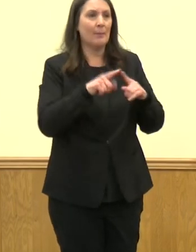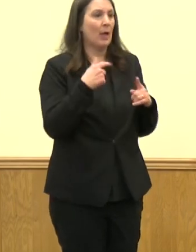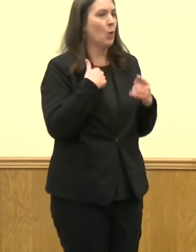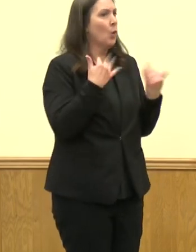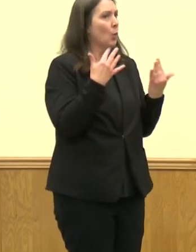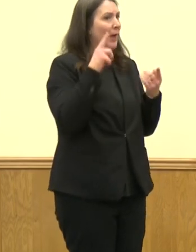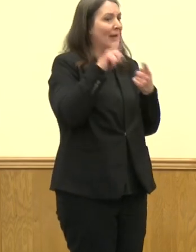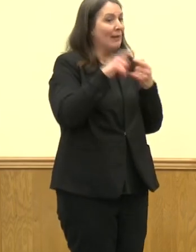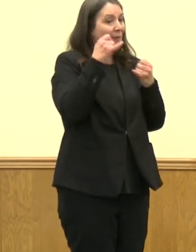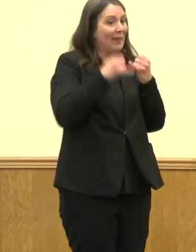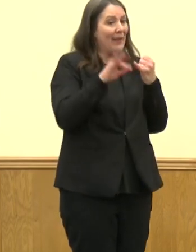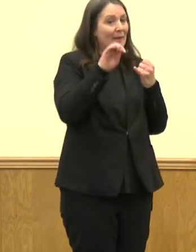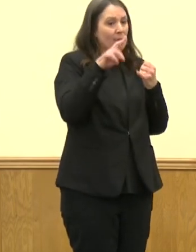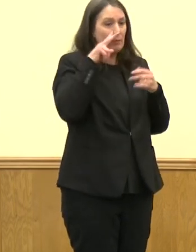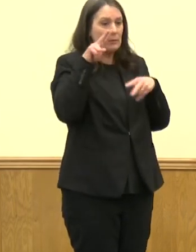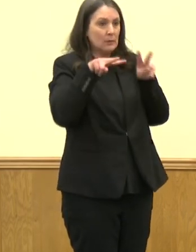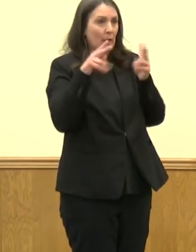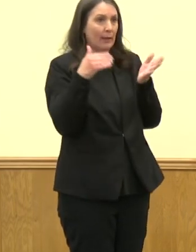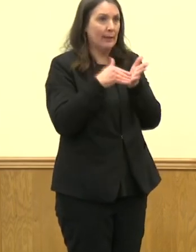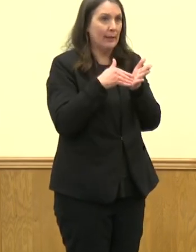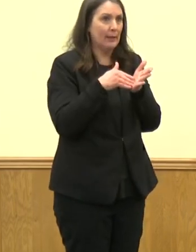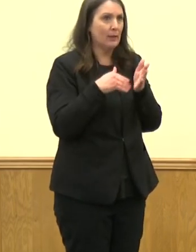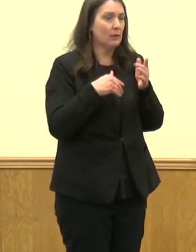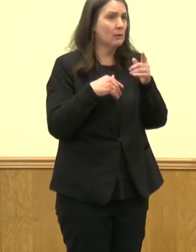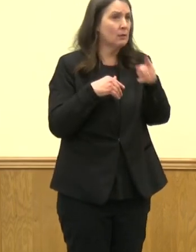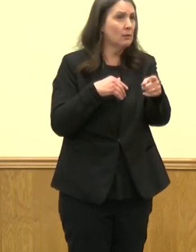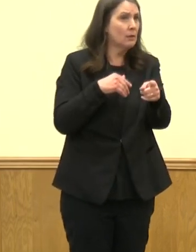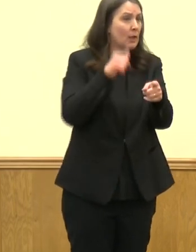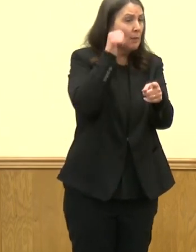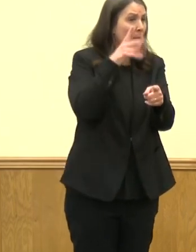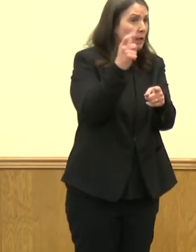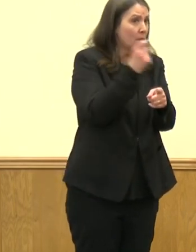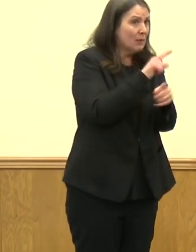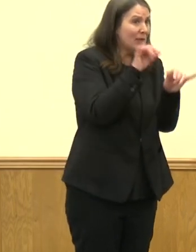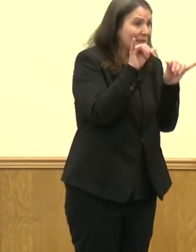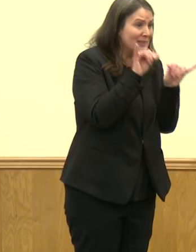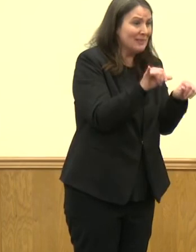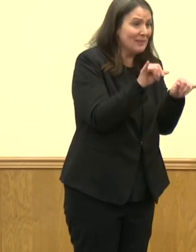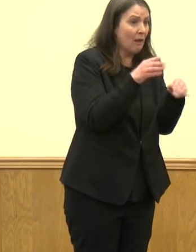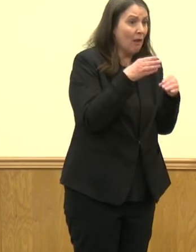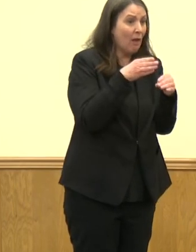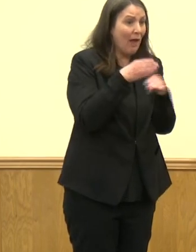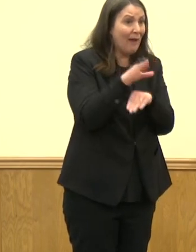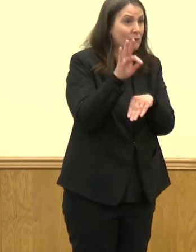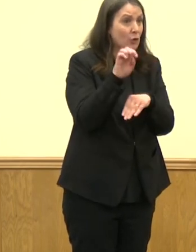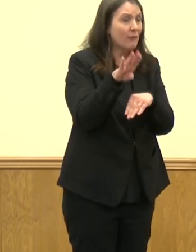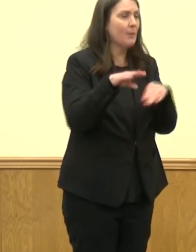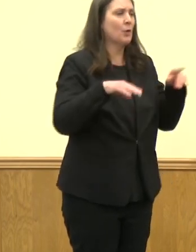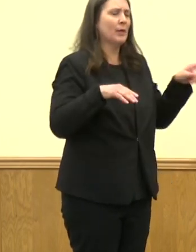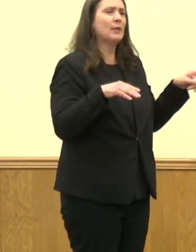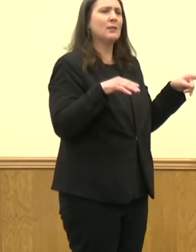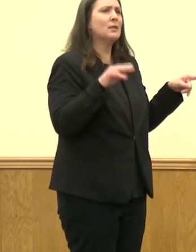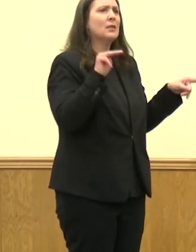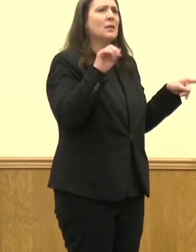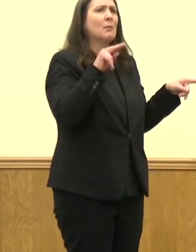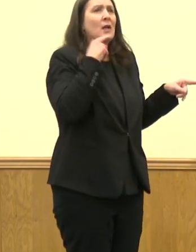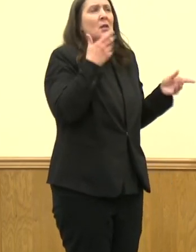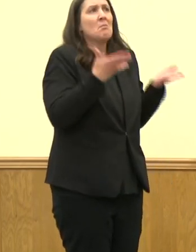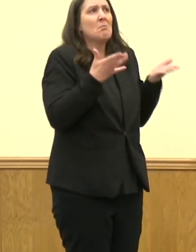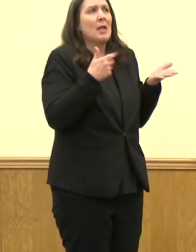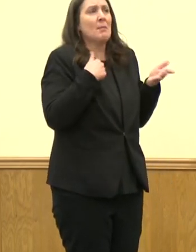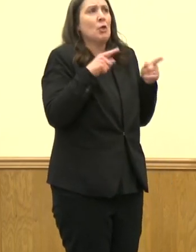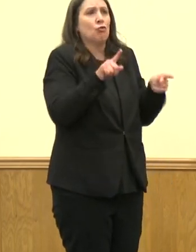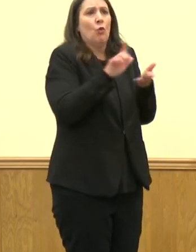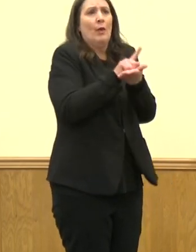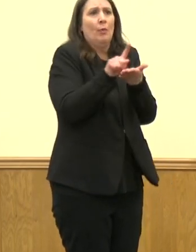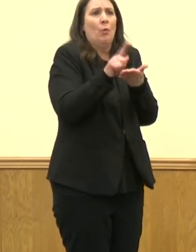and we'll reassess accordingly. And those weekdays, those will stay the same after February? We hope to, or we're going to kind of incorporate them into daily operations as well.